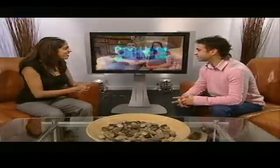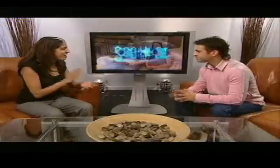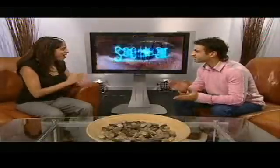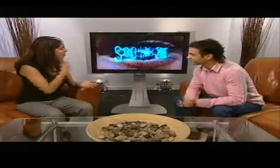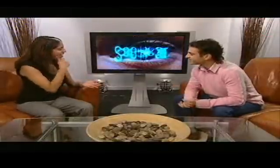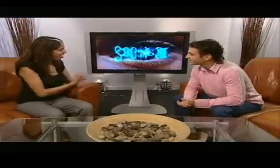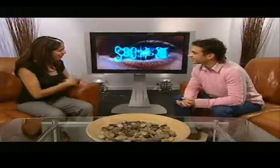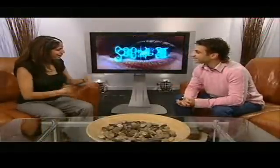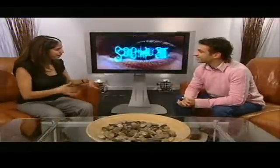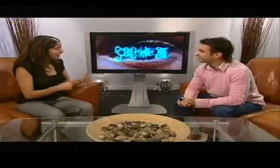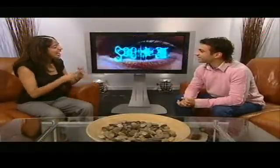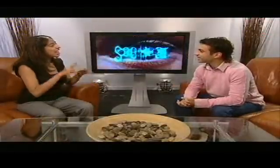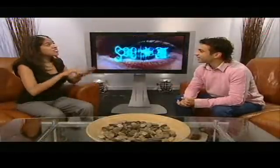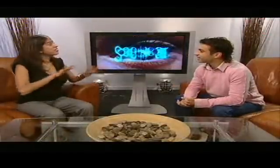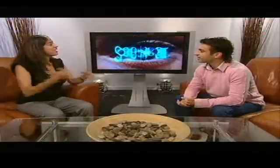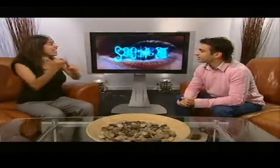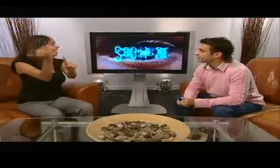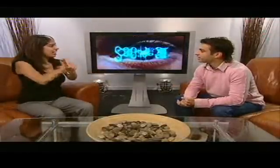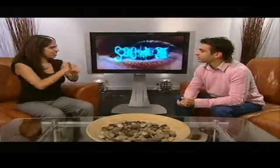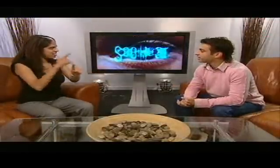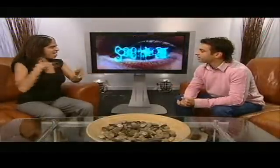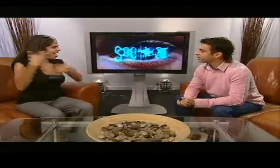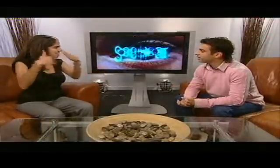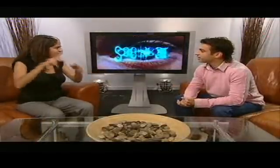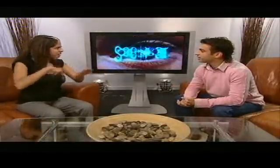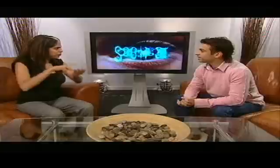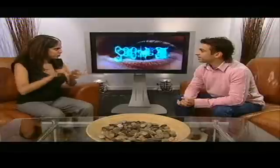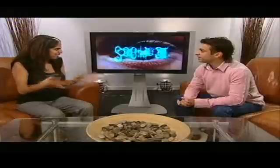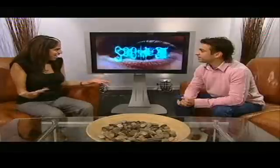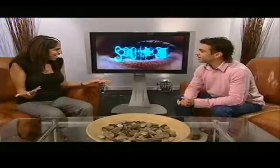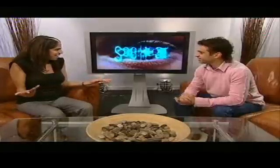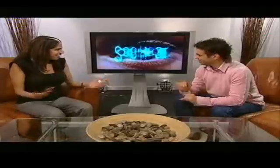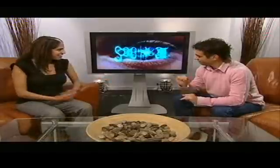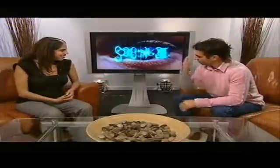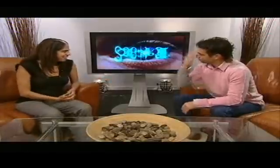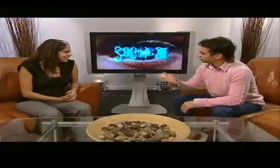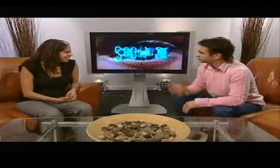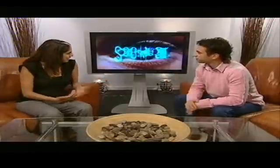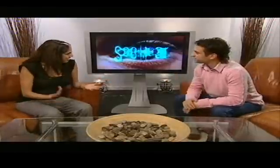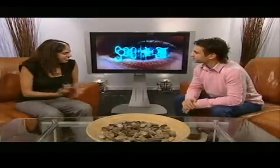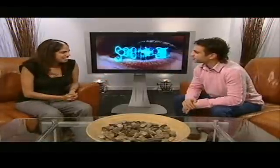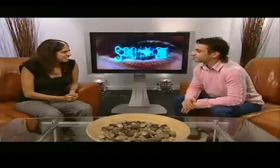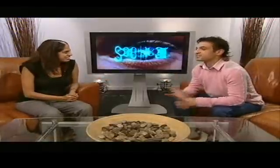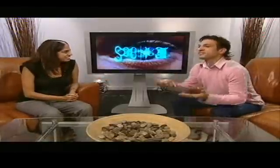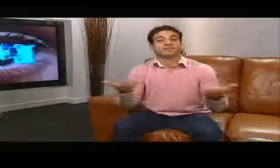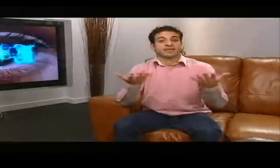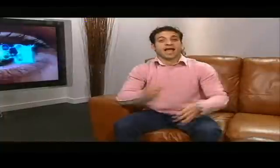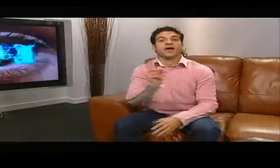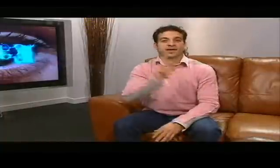What an amazing story. Think how different her life could have been if she'd stayed in the Philippines. Yeah, who knows? But now,